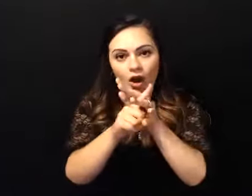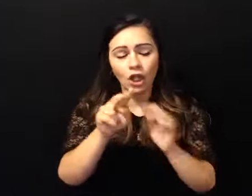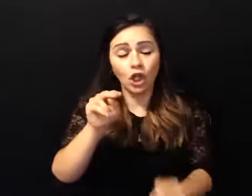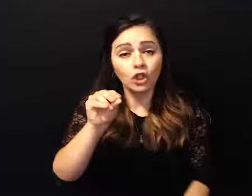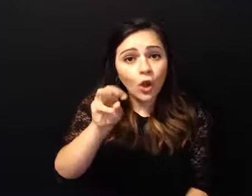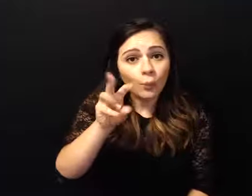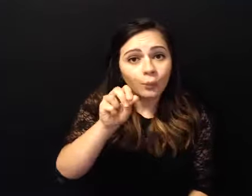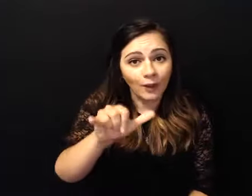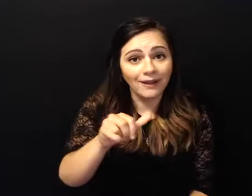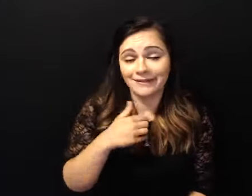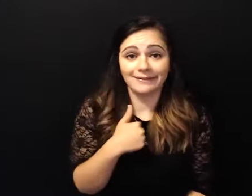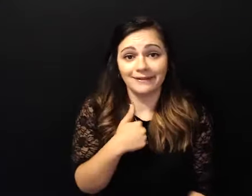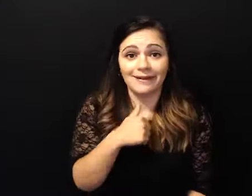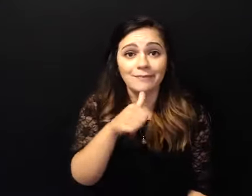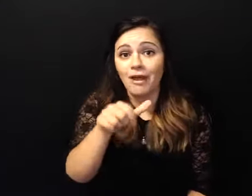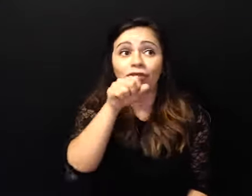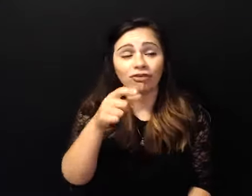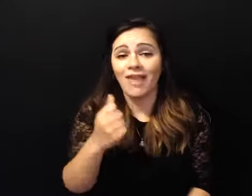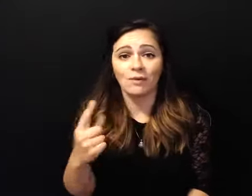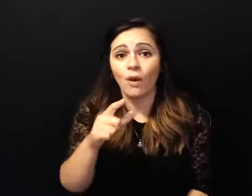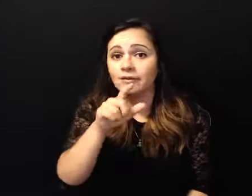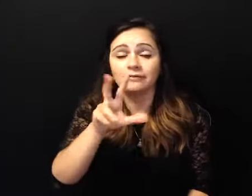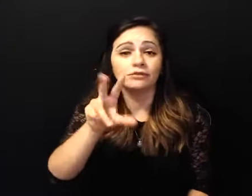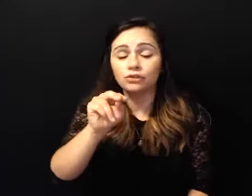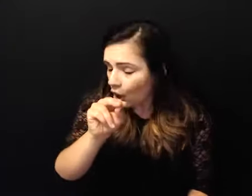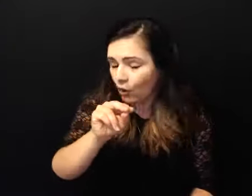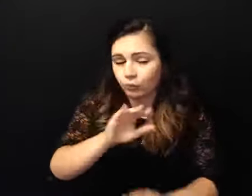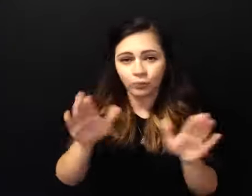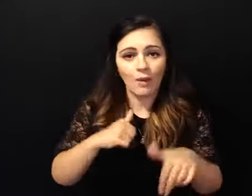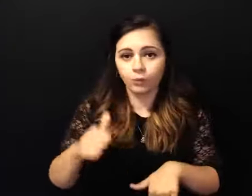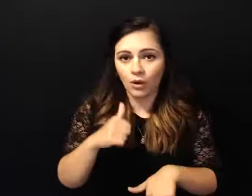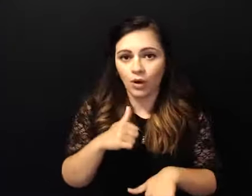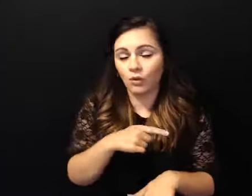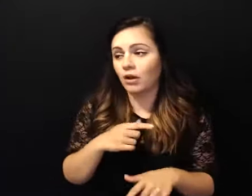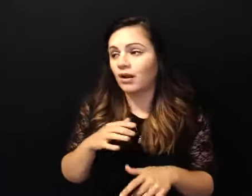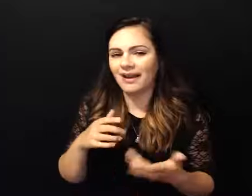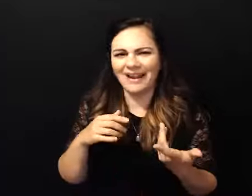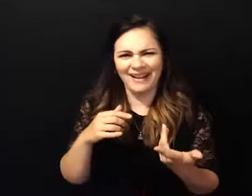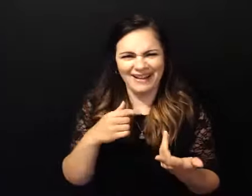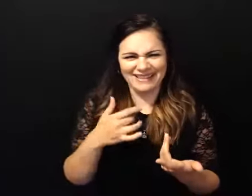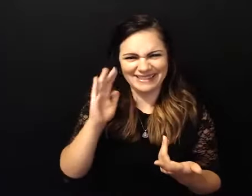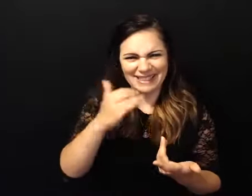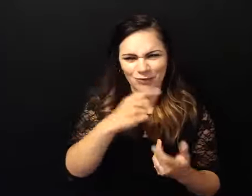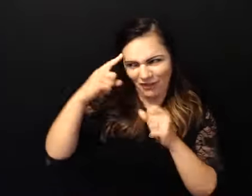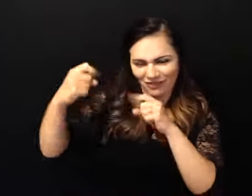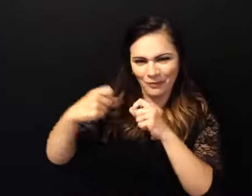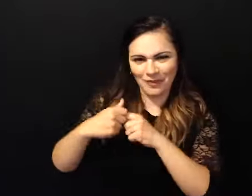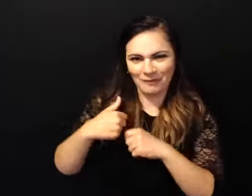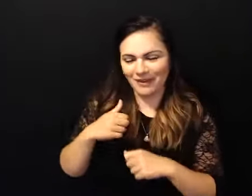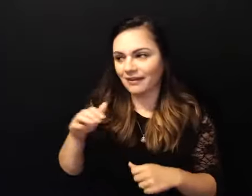and it's like she could read my mind she said you know don't worry they're all alcoholic too it never dawned on me why you were there i just knew that i